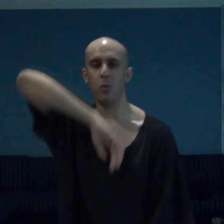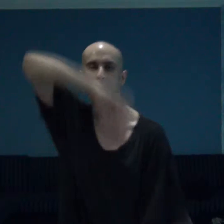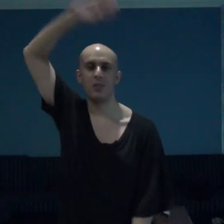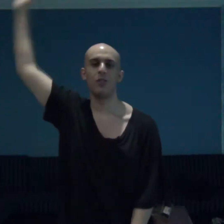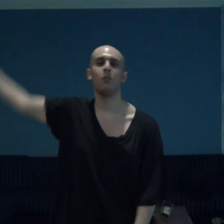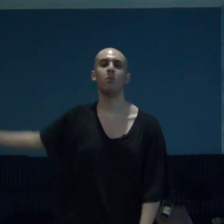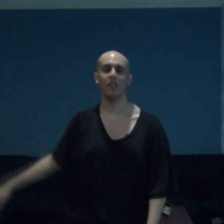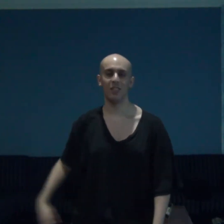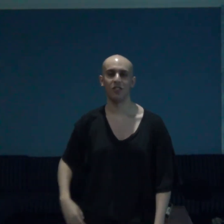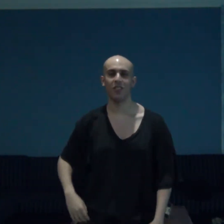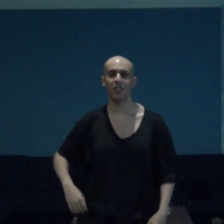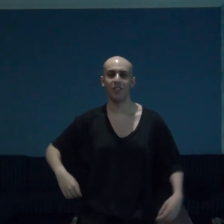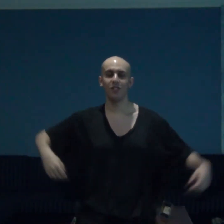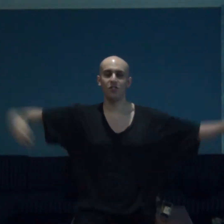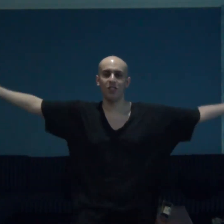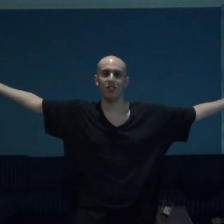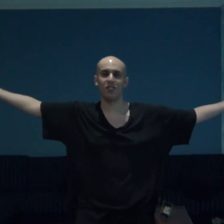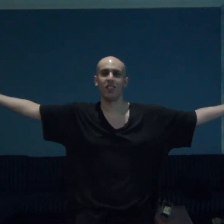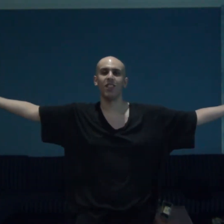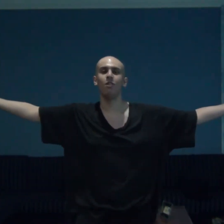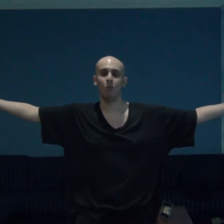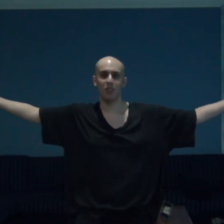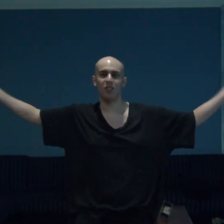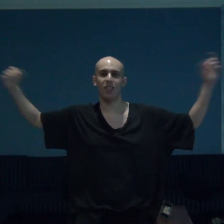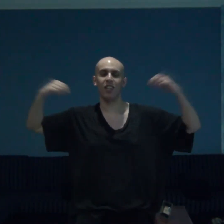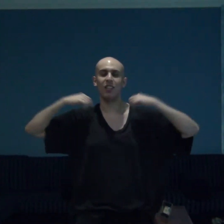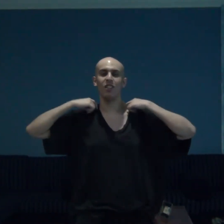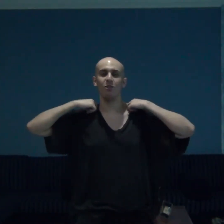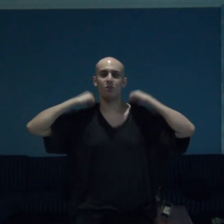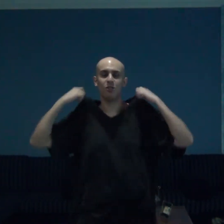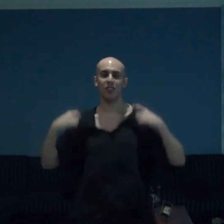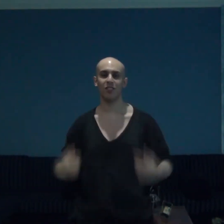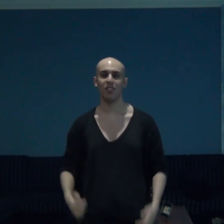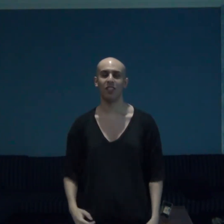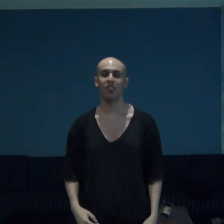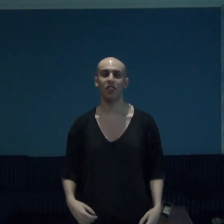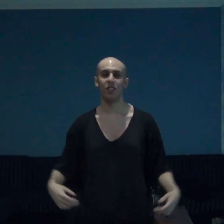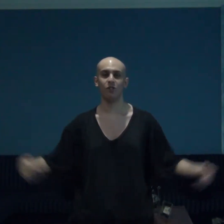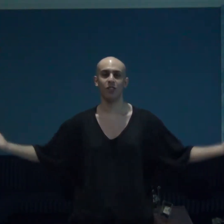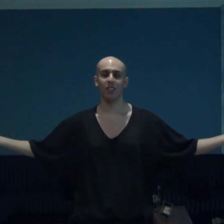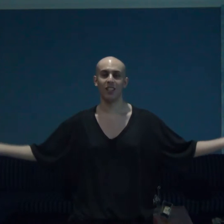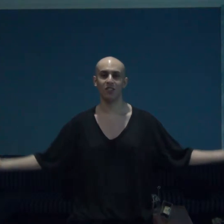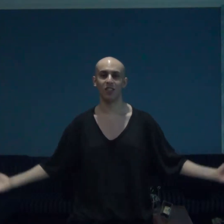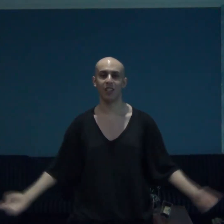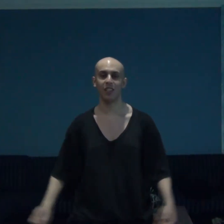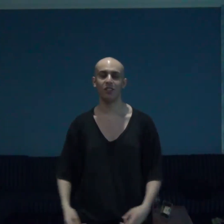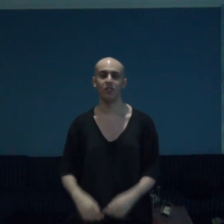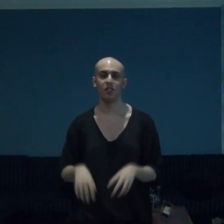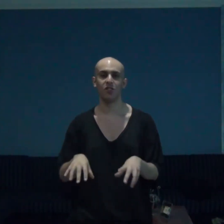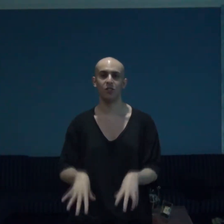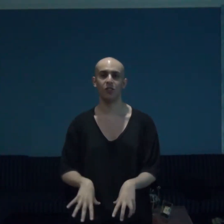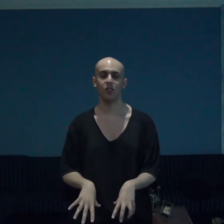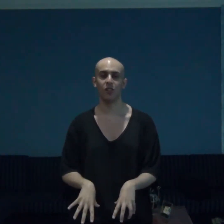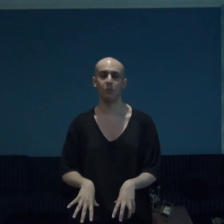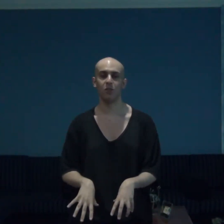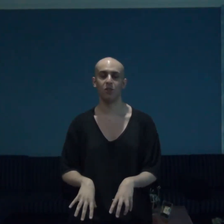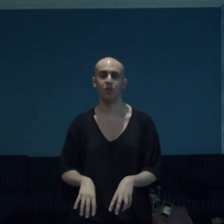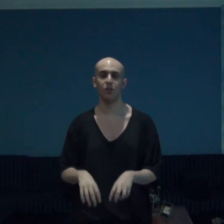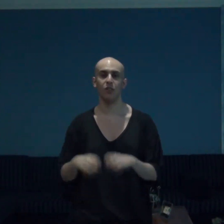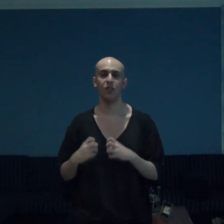What's up guys and gals it is I once again Yusuf El Sened and today guys and gals this is the first episode of a